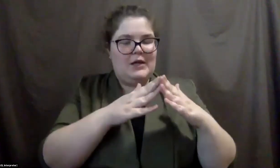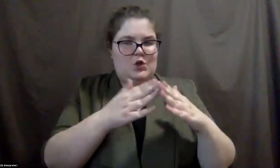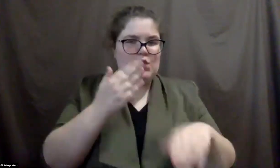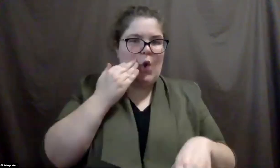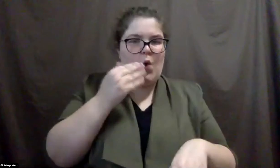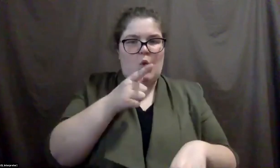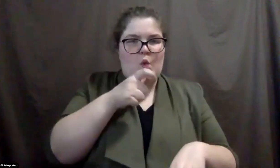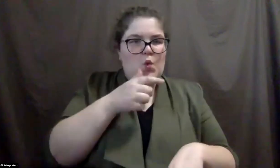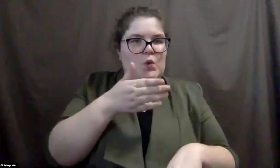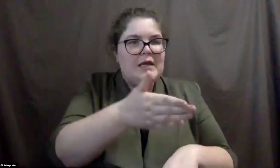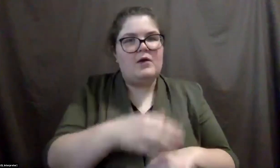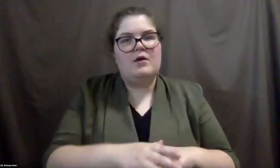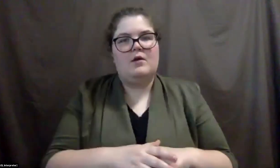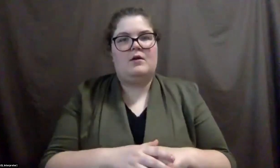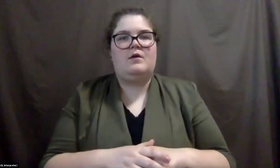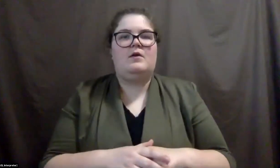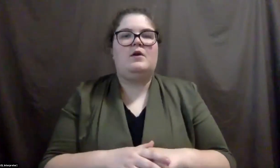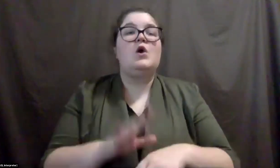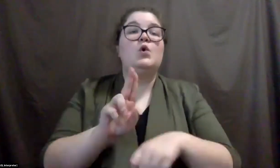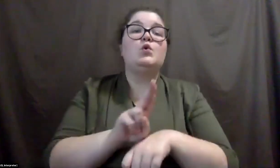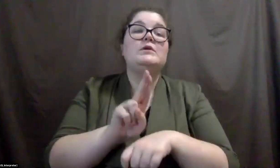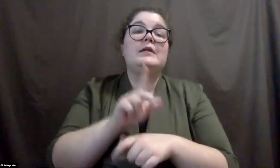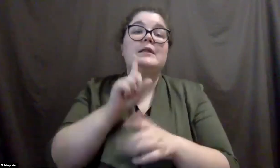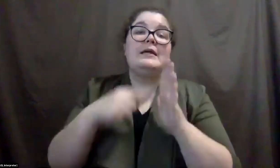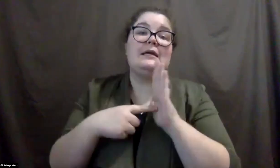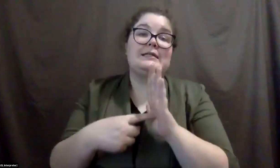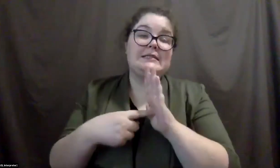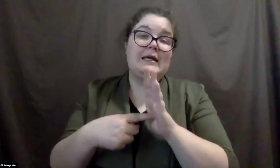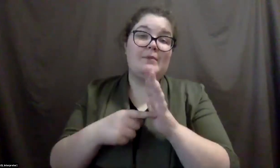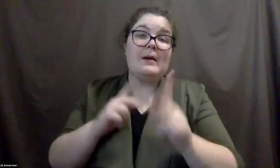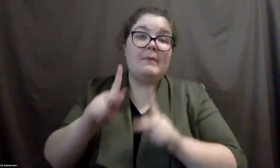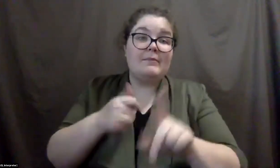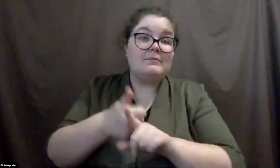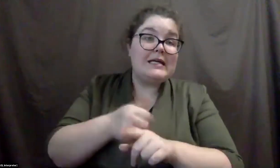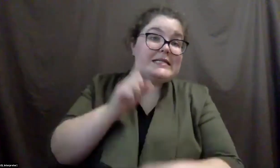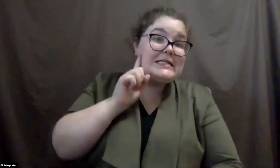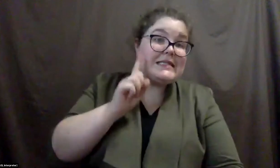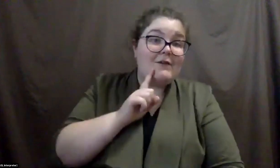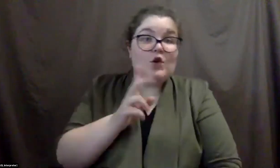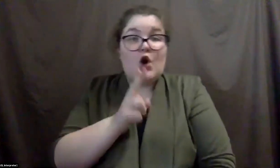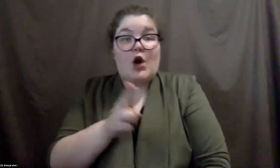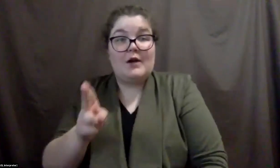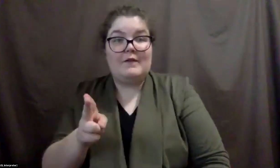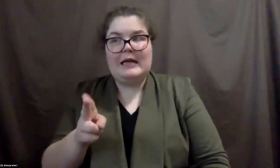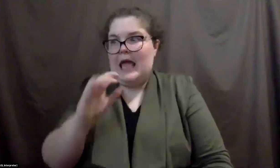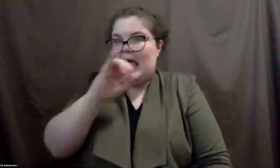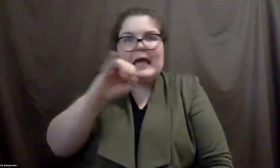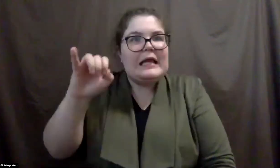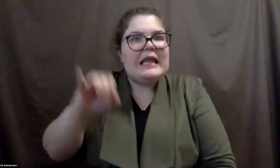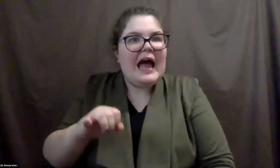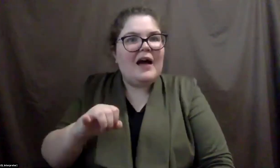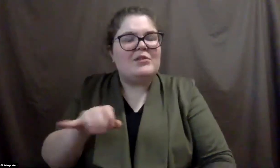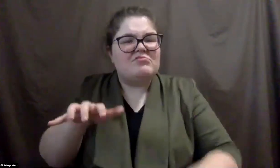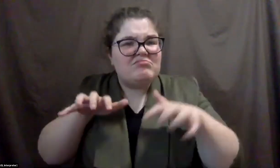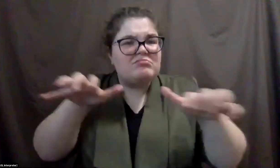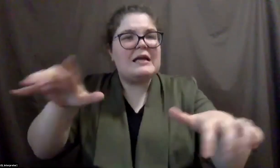using the example of, you know, people who are deaf or hard of hearing, like Indianapolis has a huge deaf